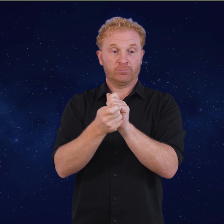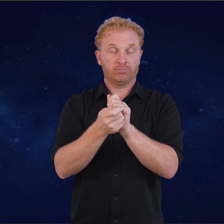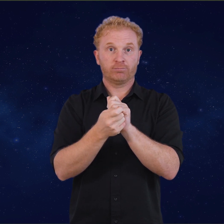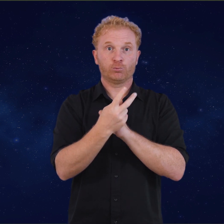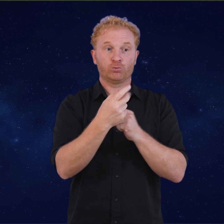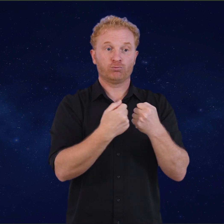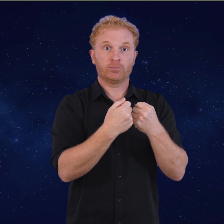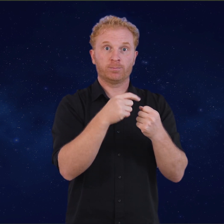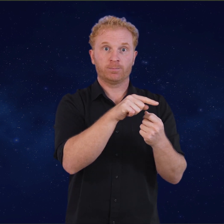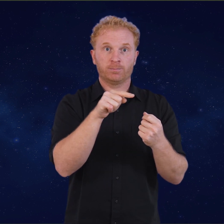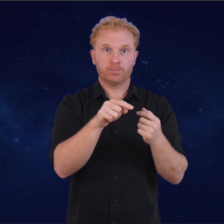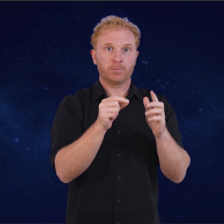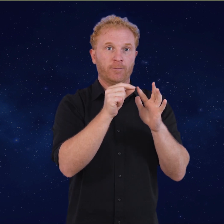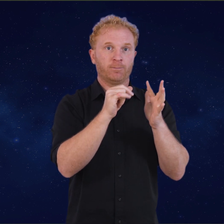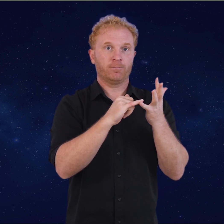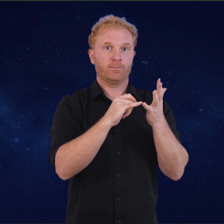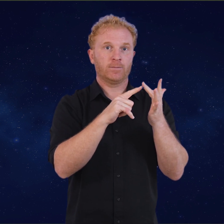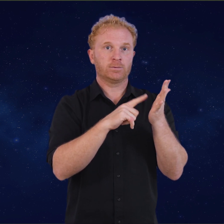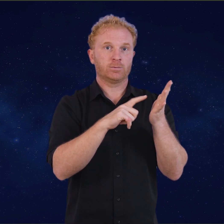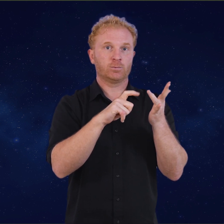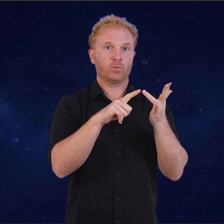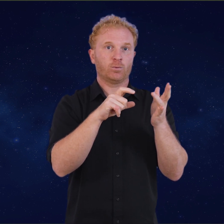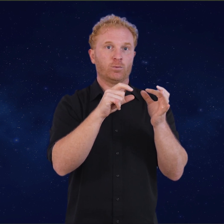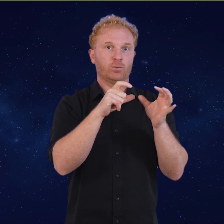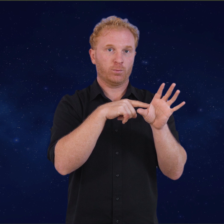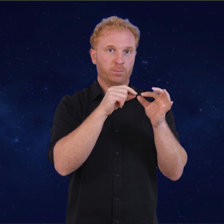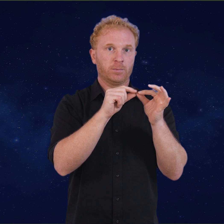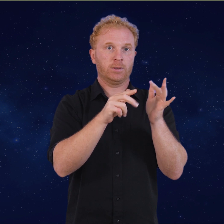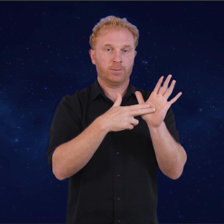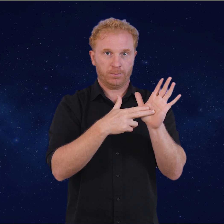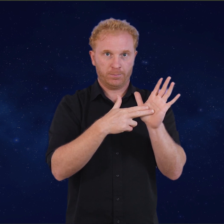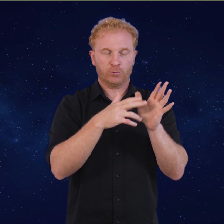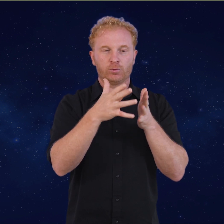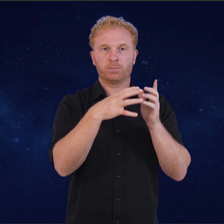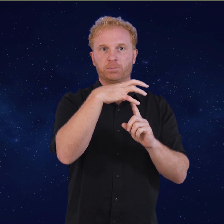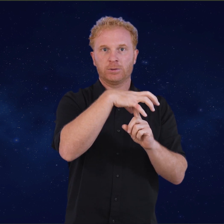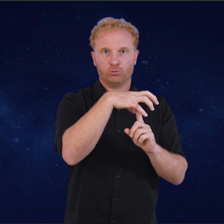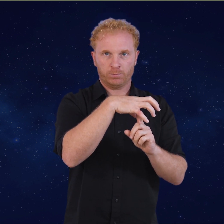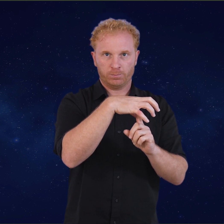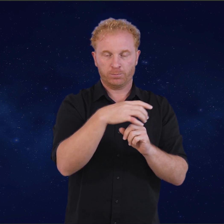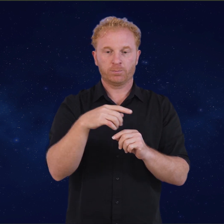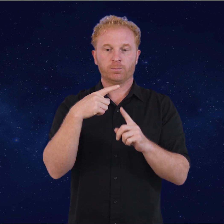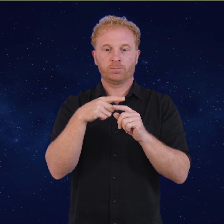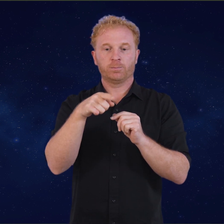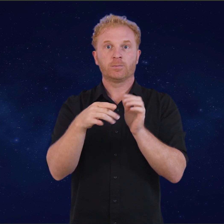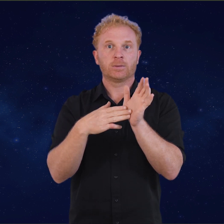rescheduled psilocybin and MDMA as Category 8 Controlled